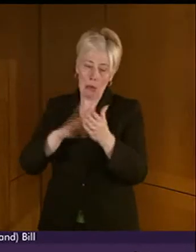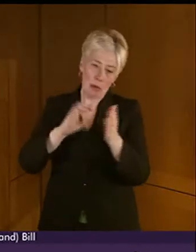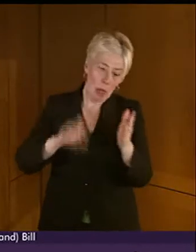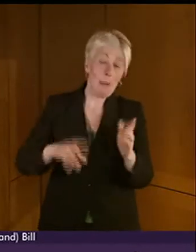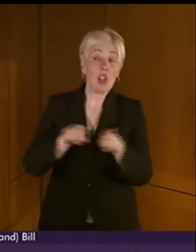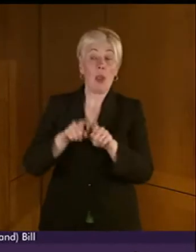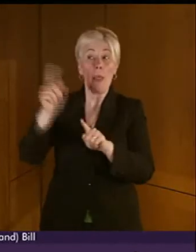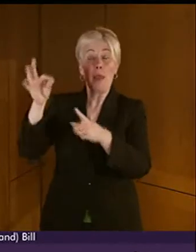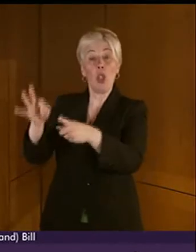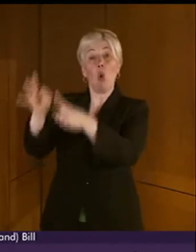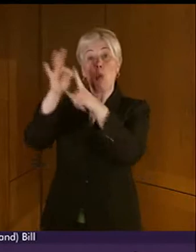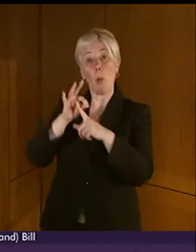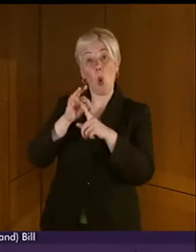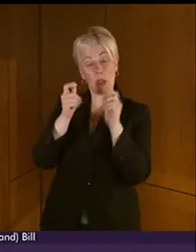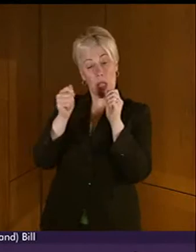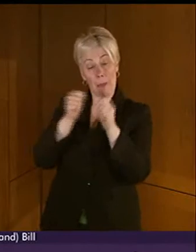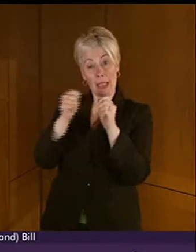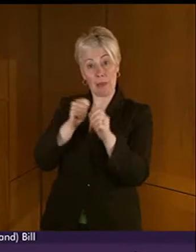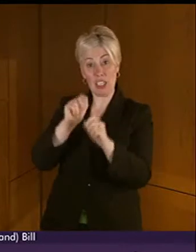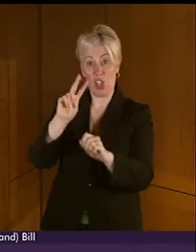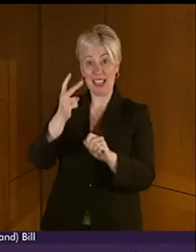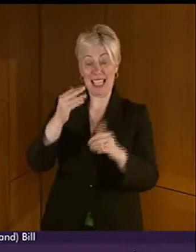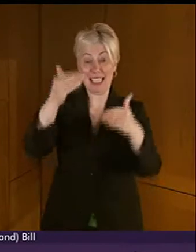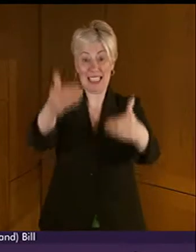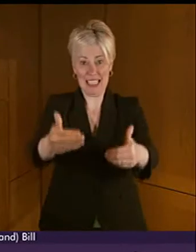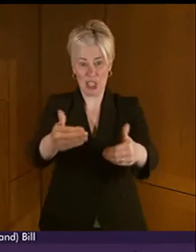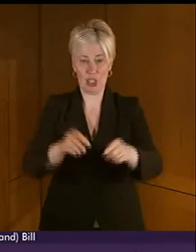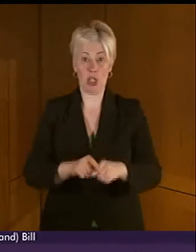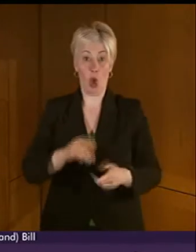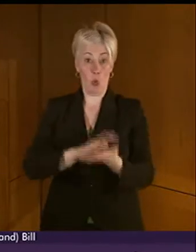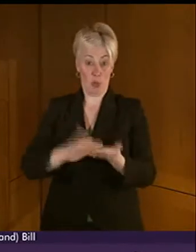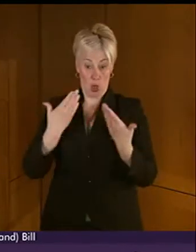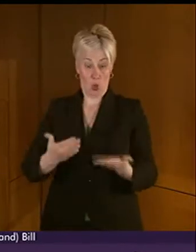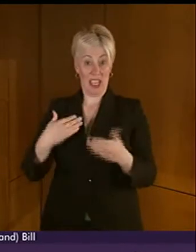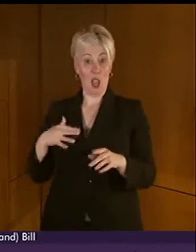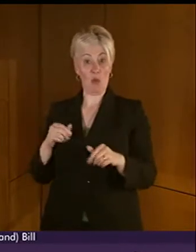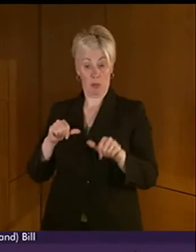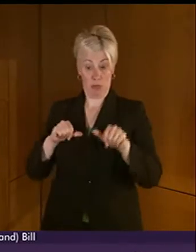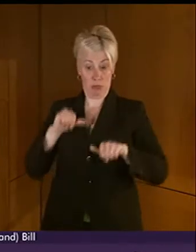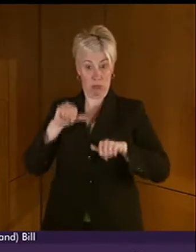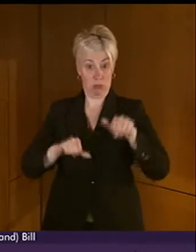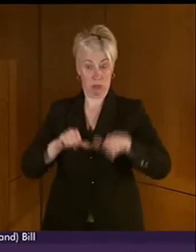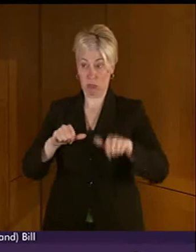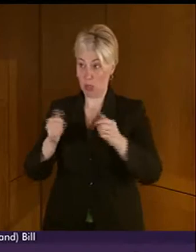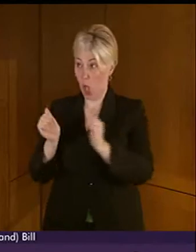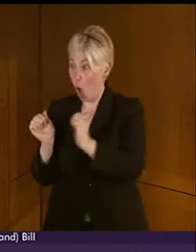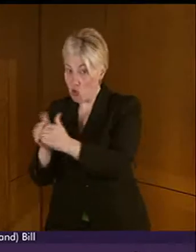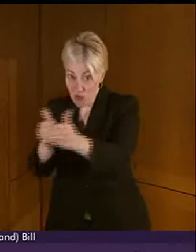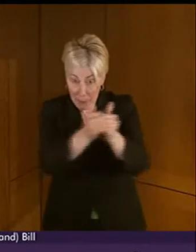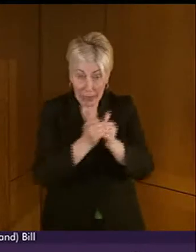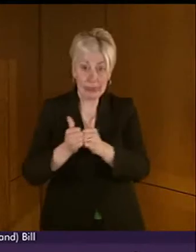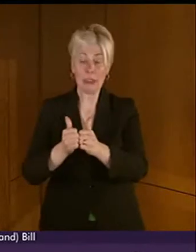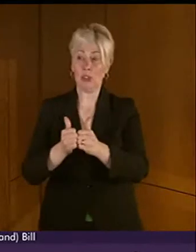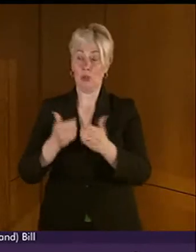amendments due in stage two. Which makes today a mark of progress, with agreement and a full open